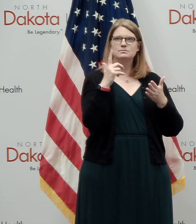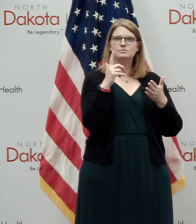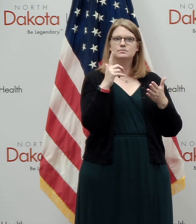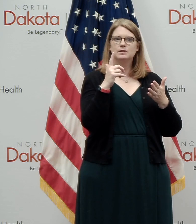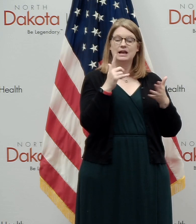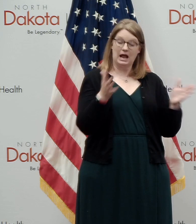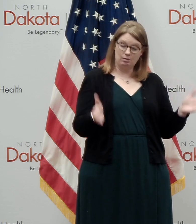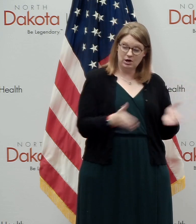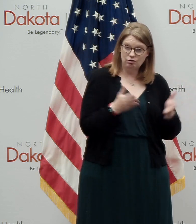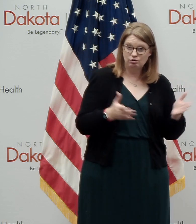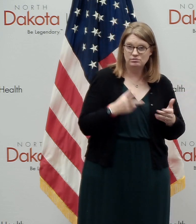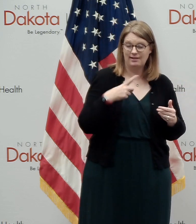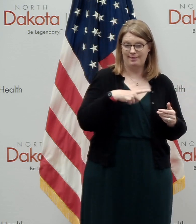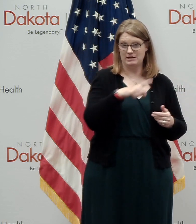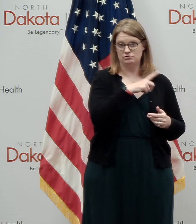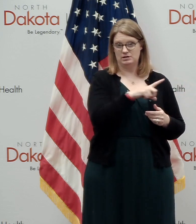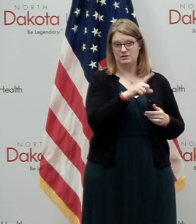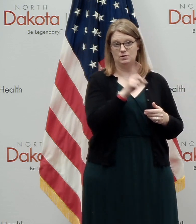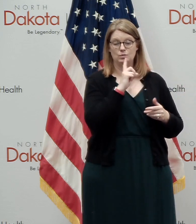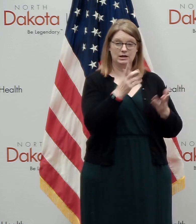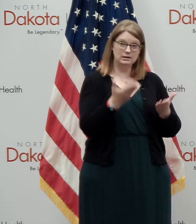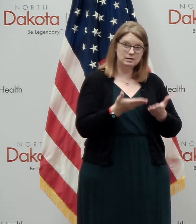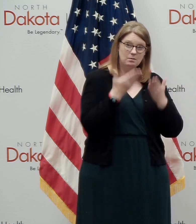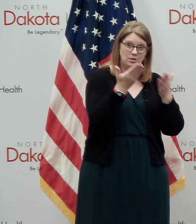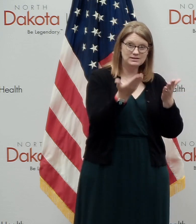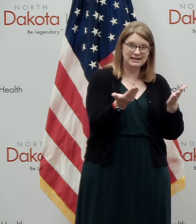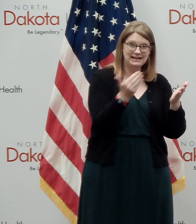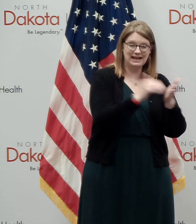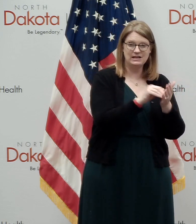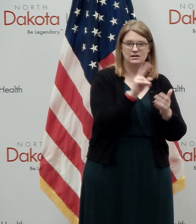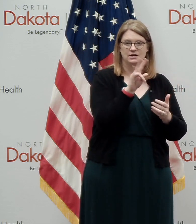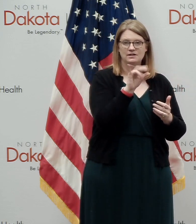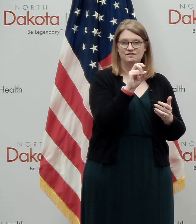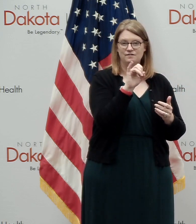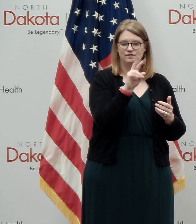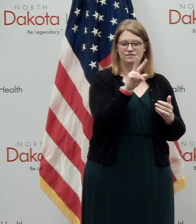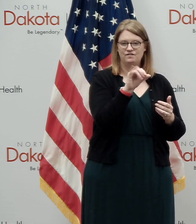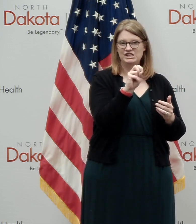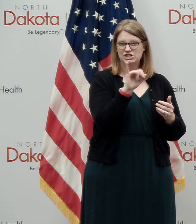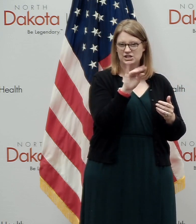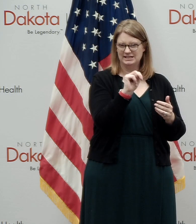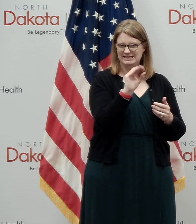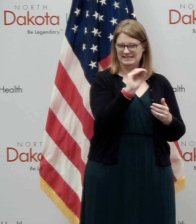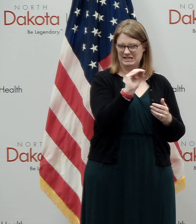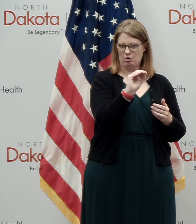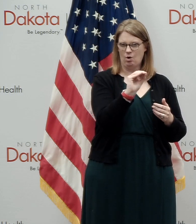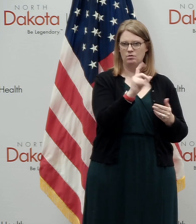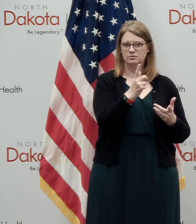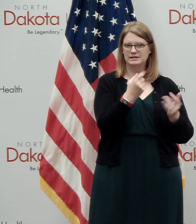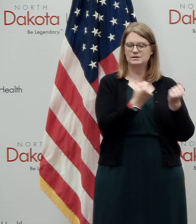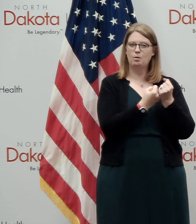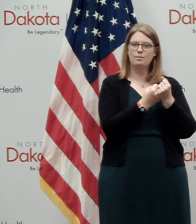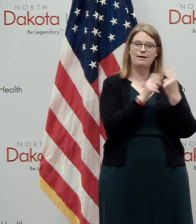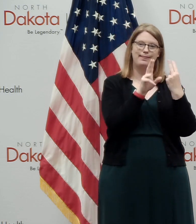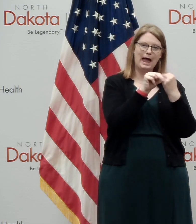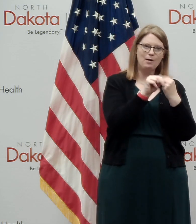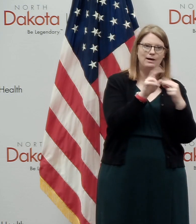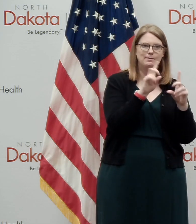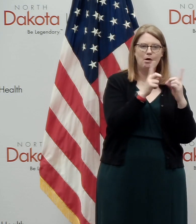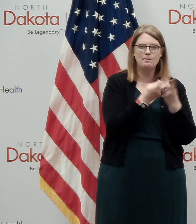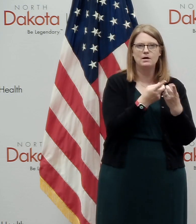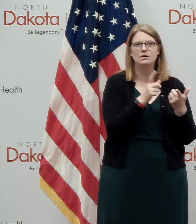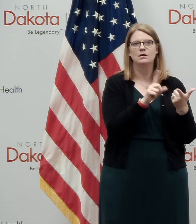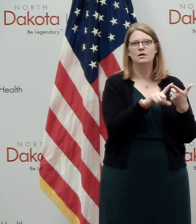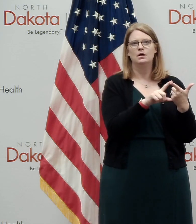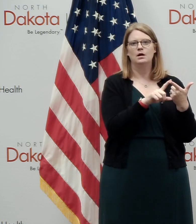I would encourage the legislature to, to propose one again under vision zero, it's supported by the, the, uh, highway department. It's supported by